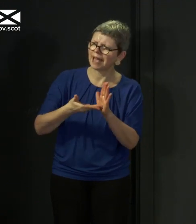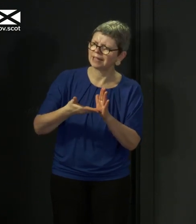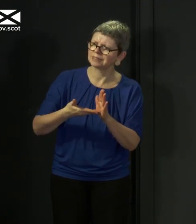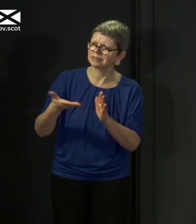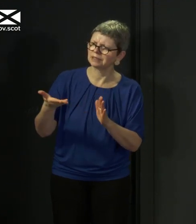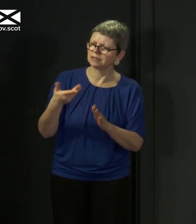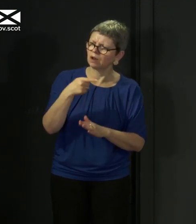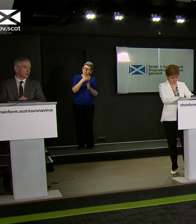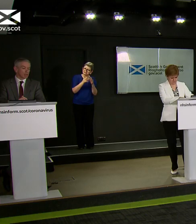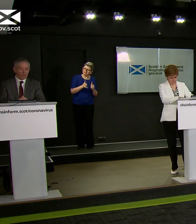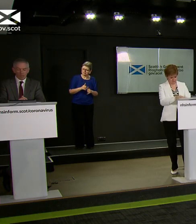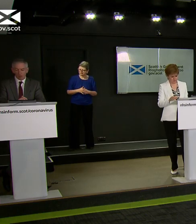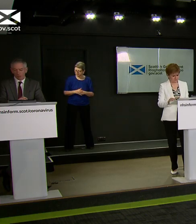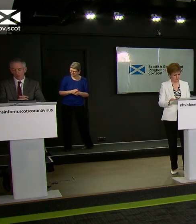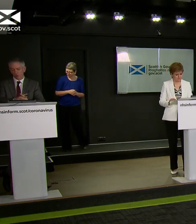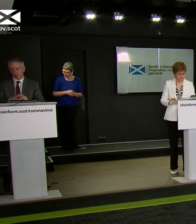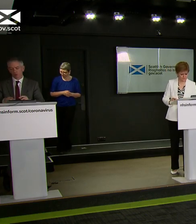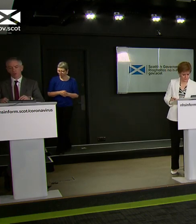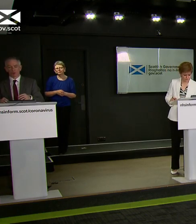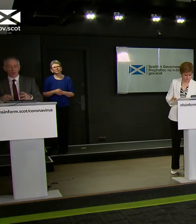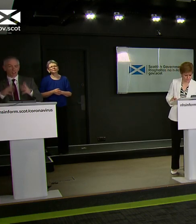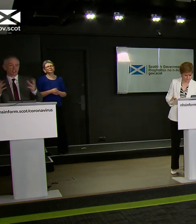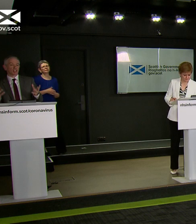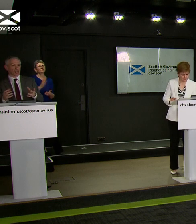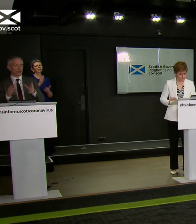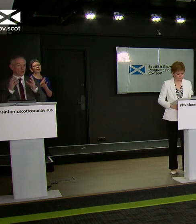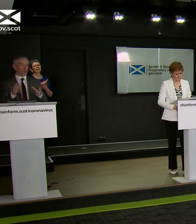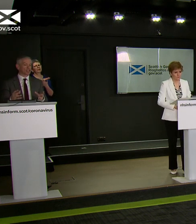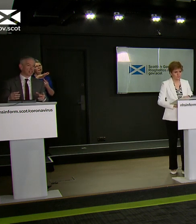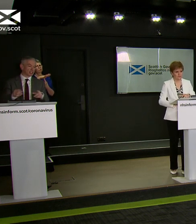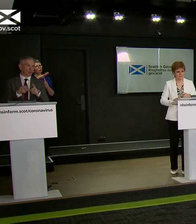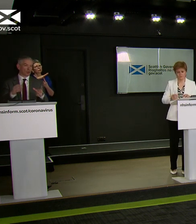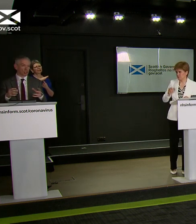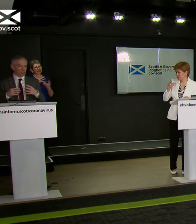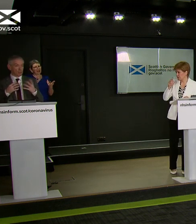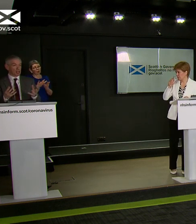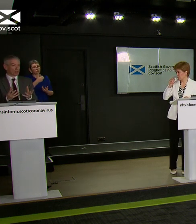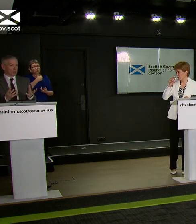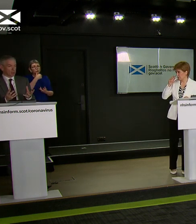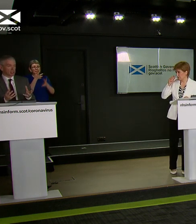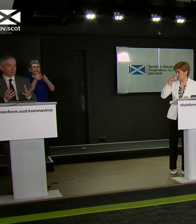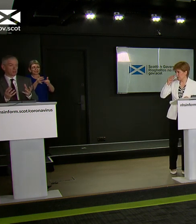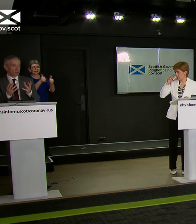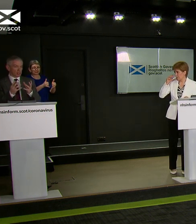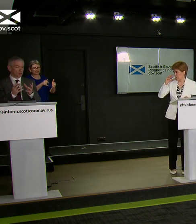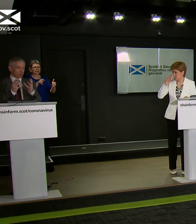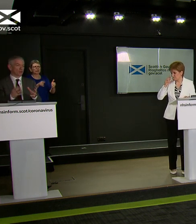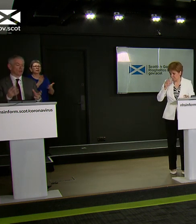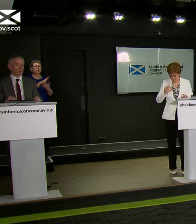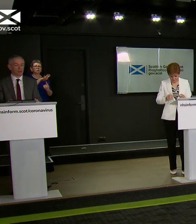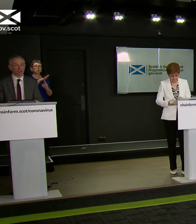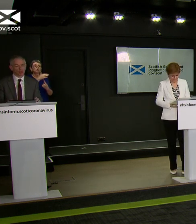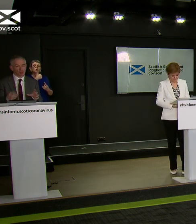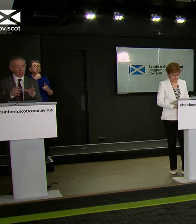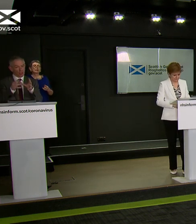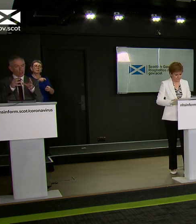efficacy of testing? Yeah, I think it's really important that when we're considering how we use testing, that we use it to the best of our ability to provide useful